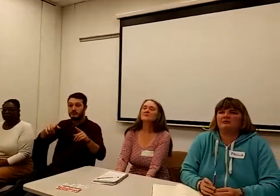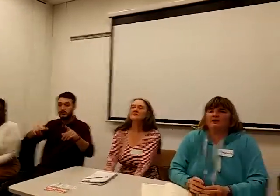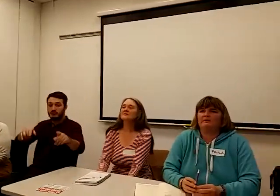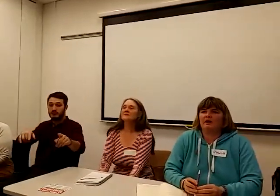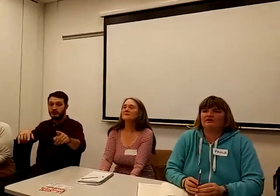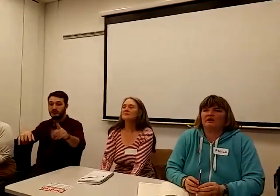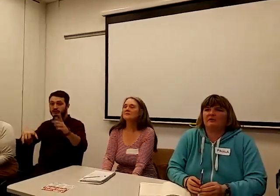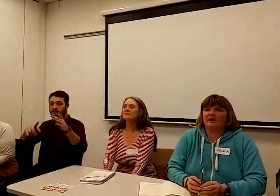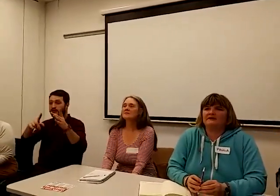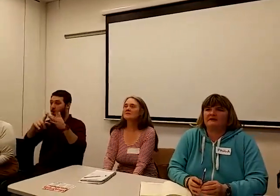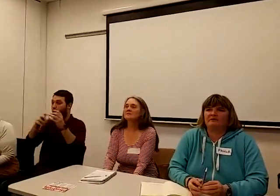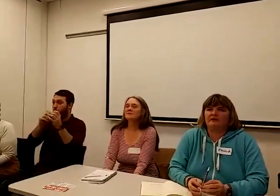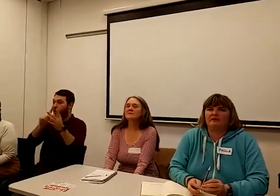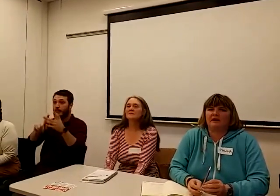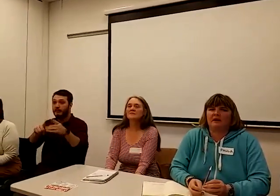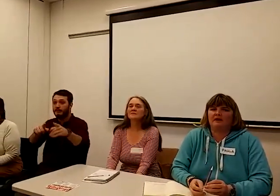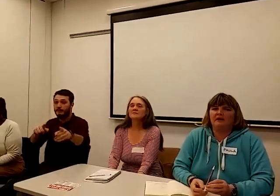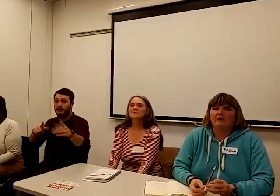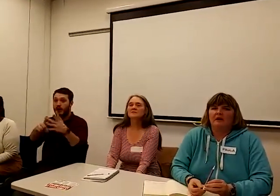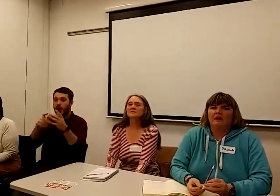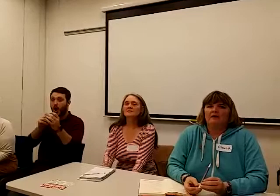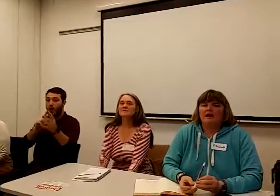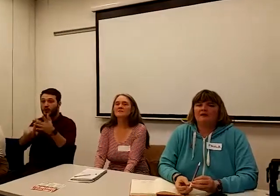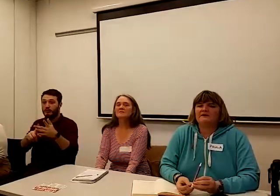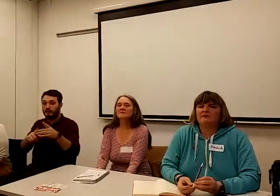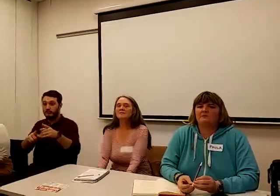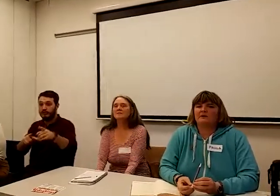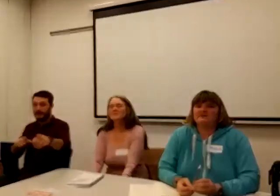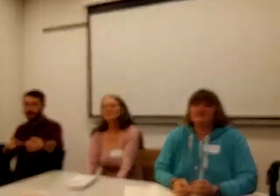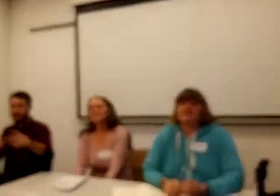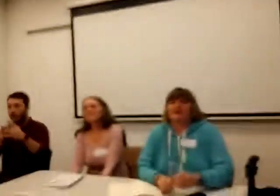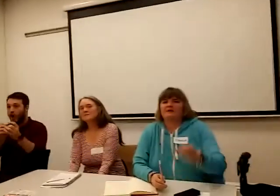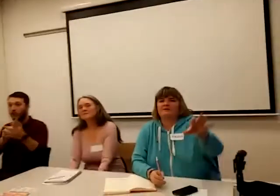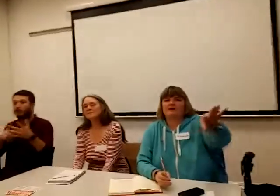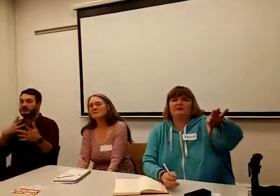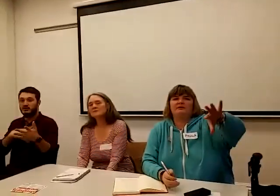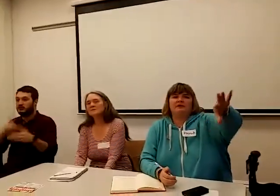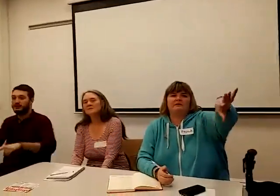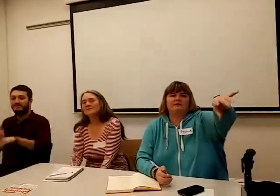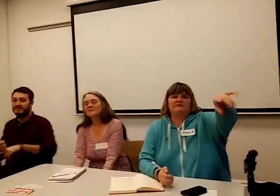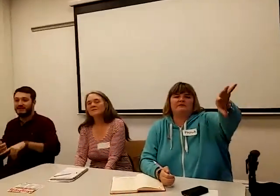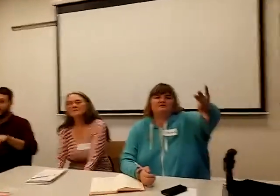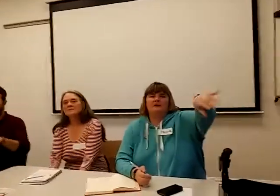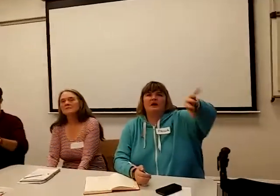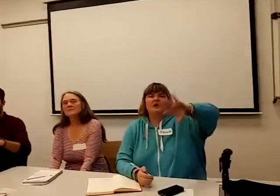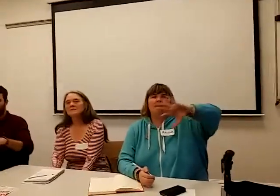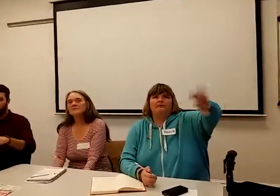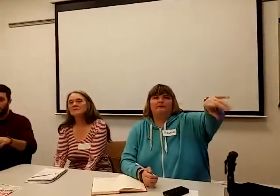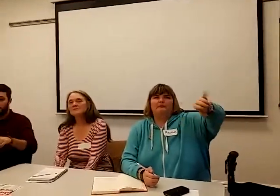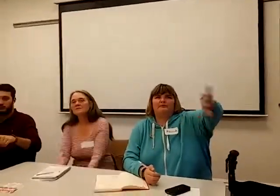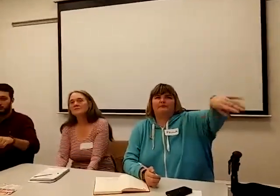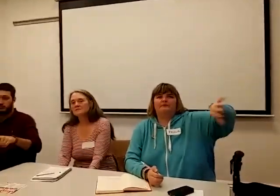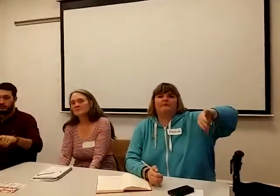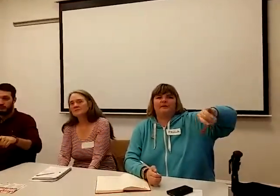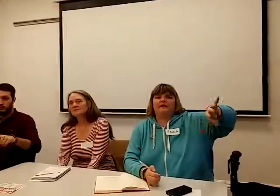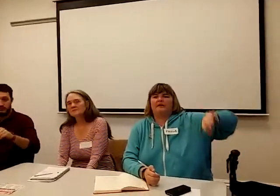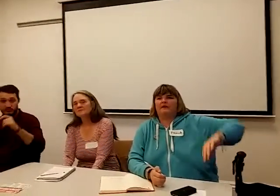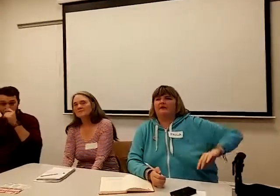streaming the workshop. Is anyone okay? No, there's one person in back of the room. If you... Okay, sure.